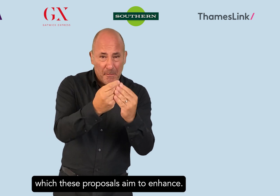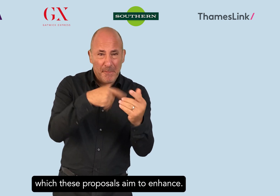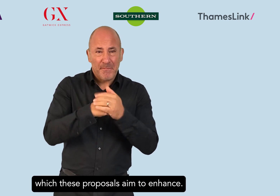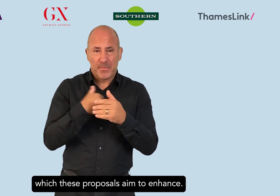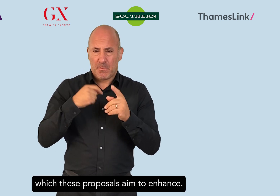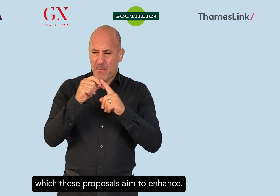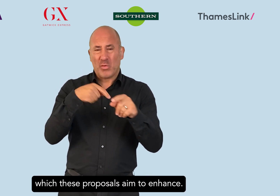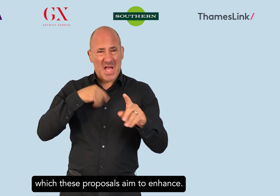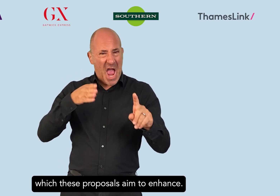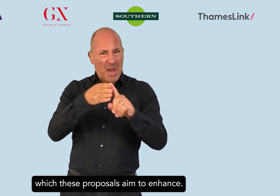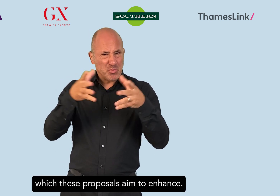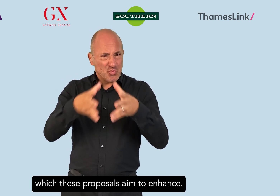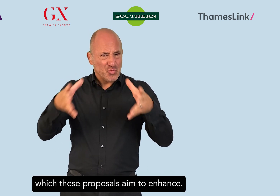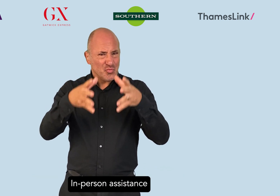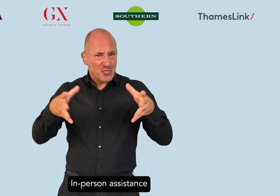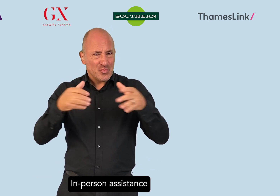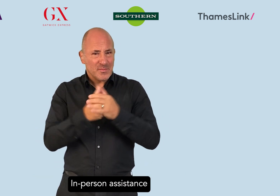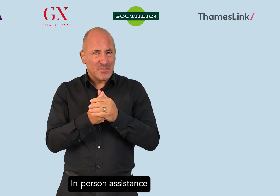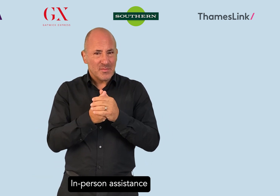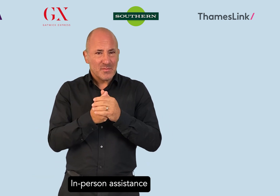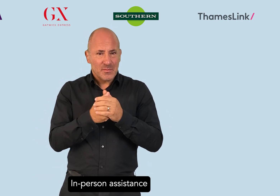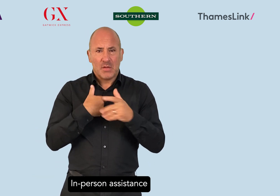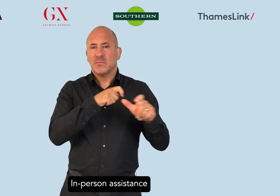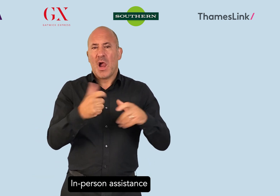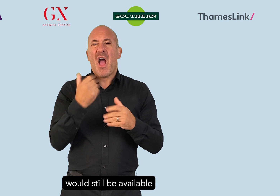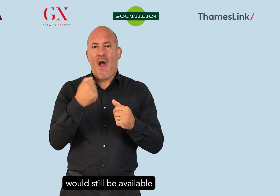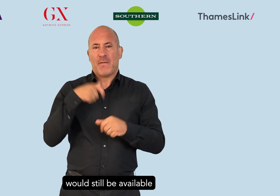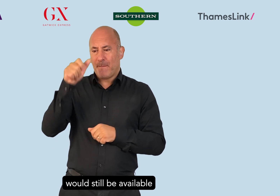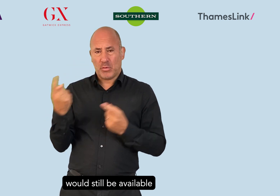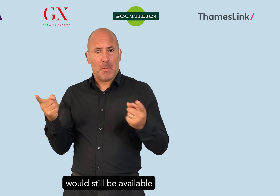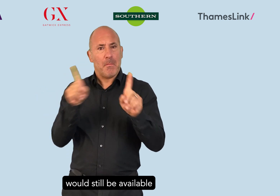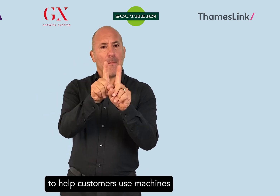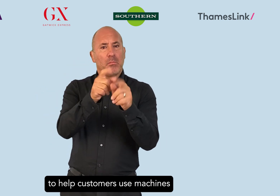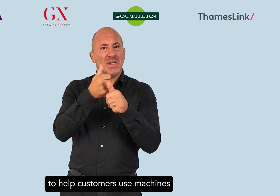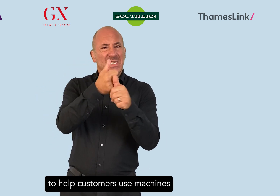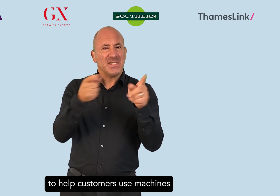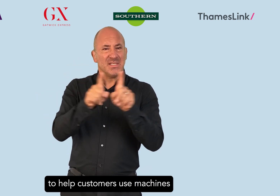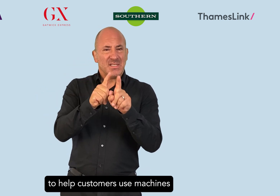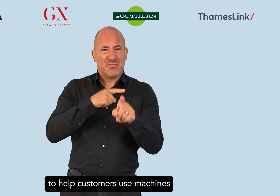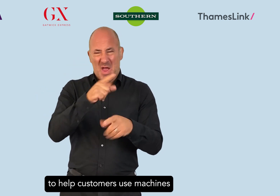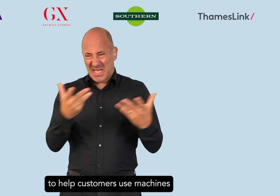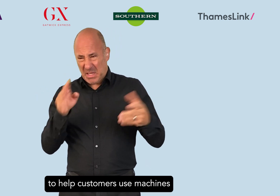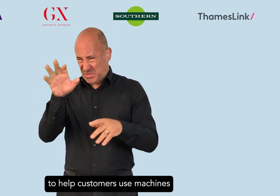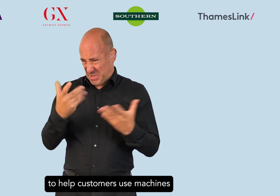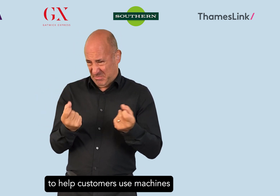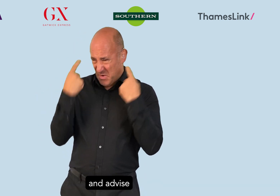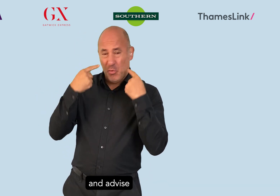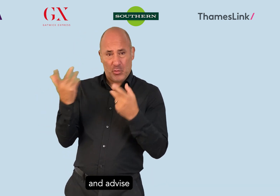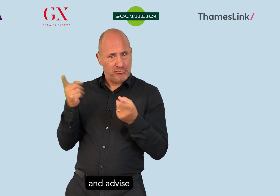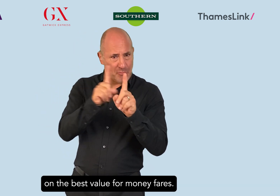proposals aim to enhance. In-person assistance would still be available to help customers use machines and advise on